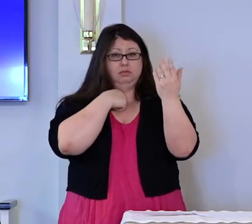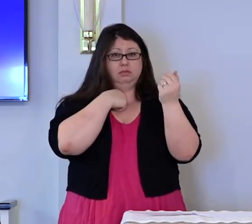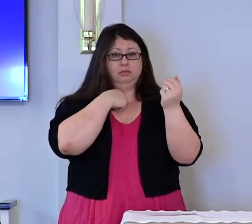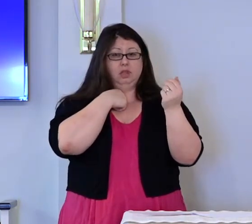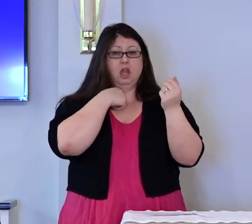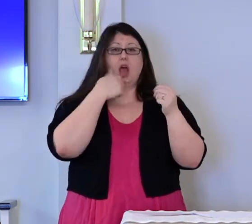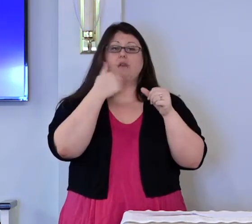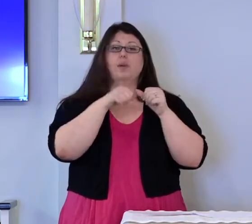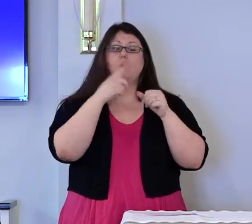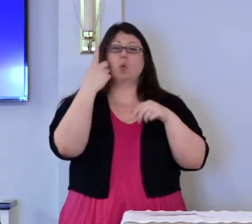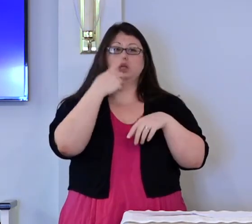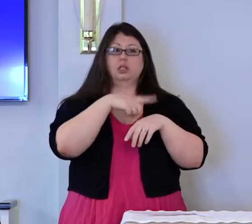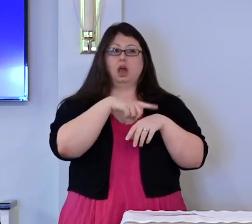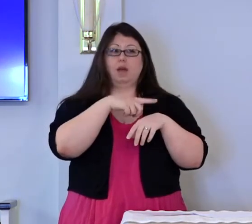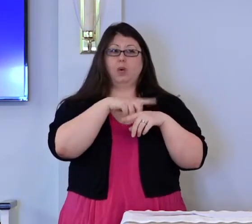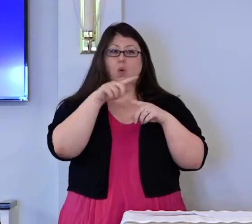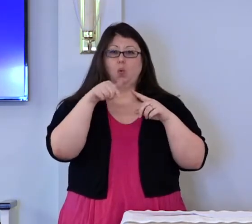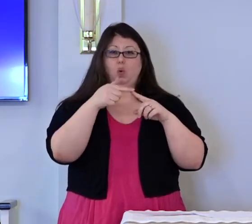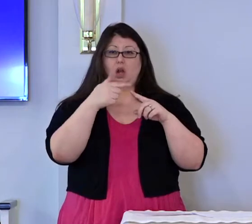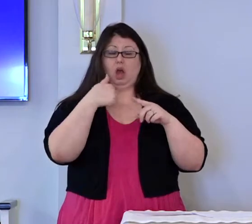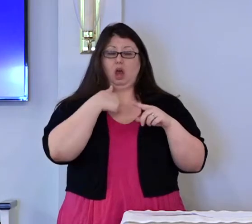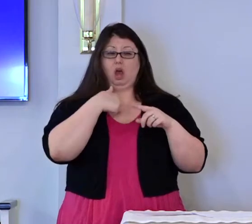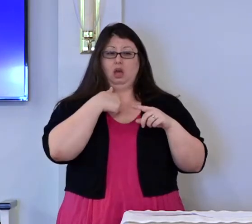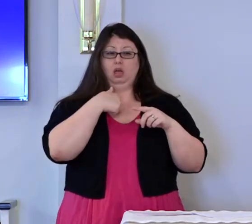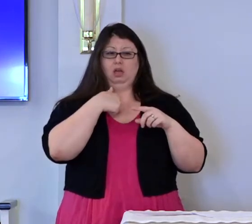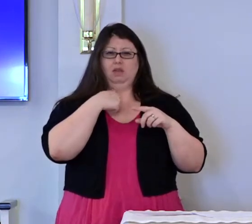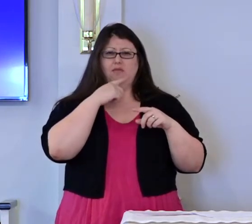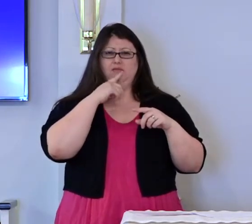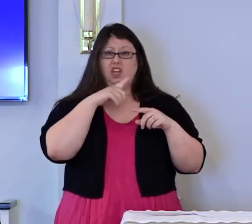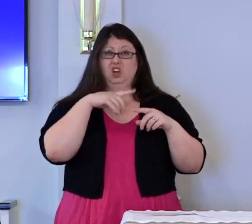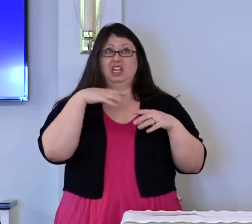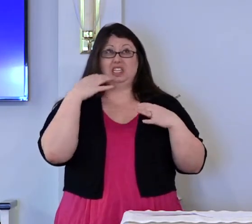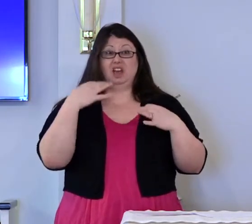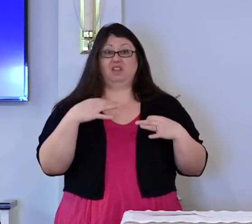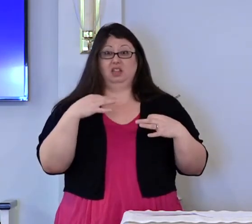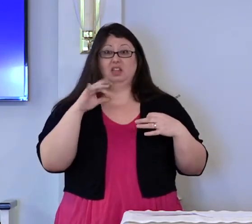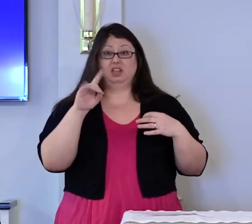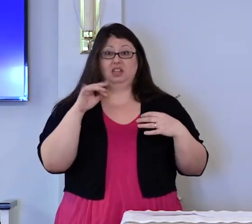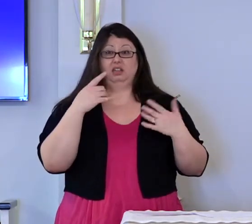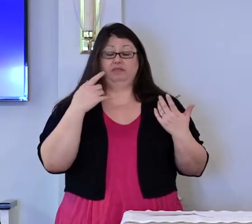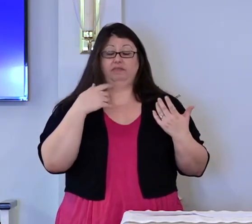I remember one time when I very definitely did.